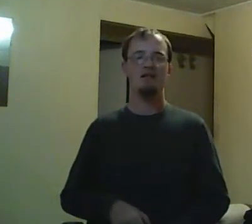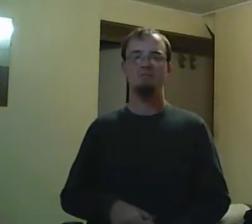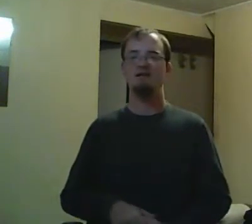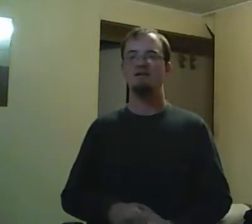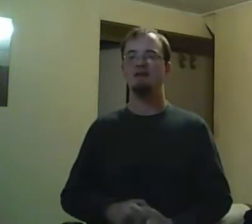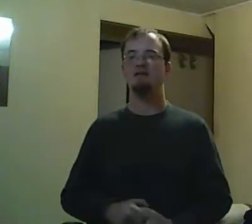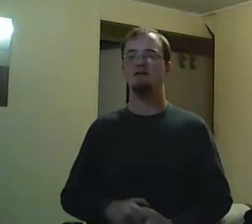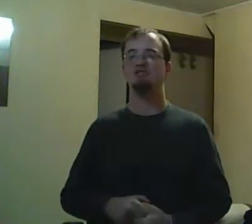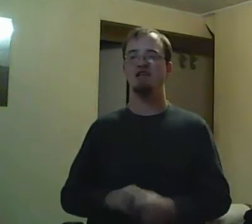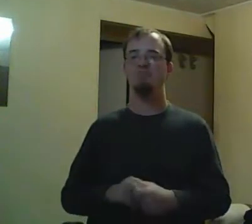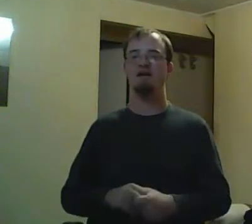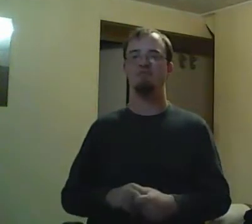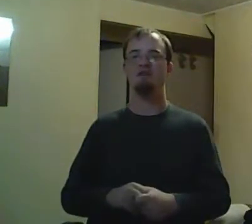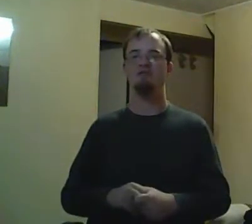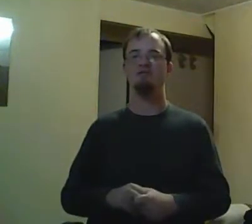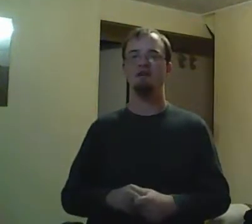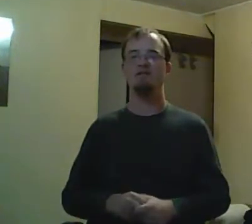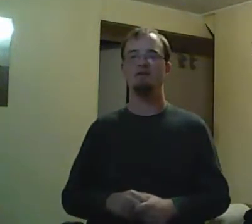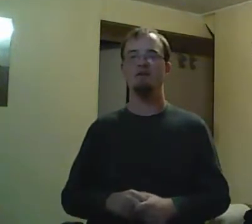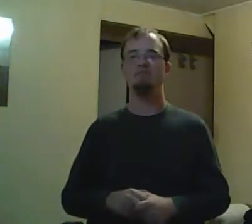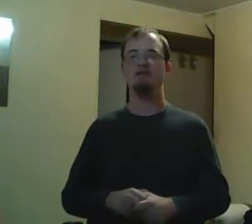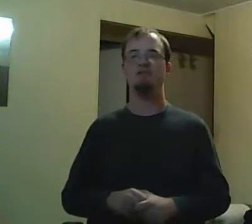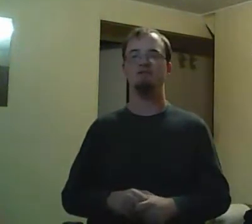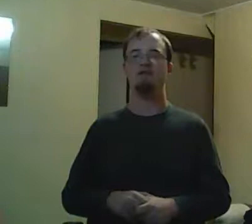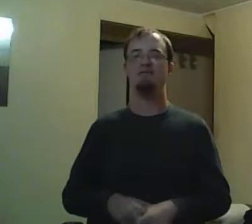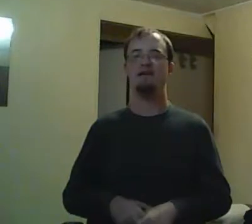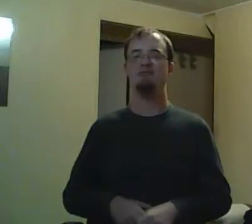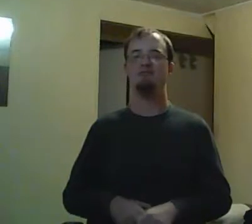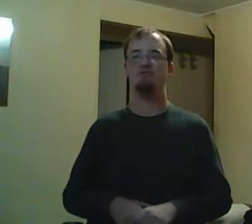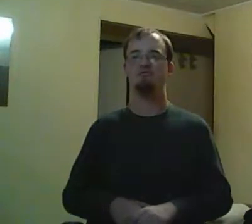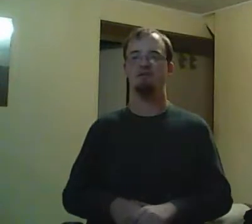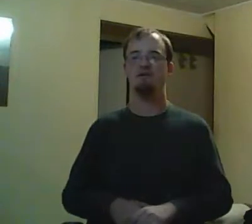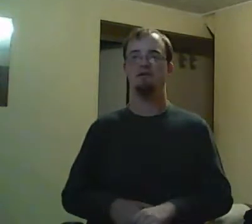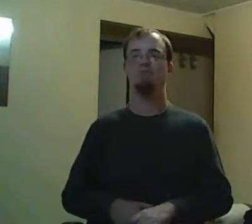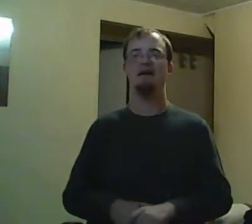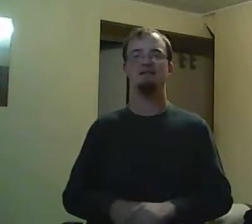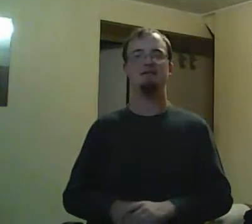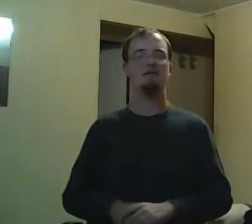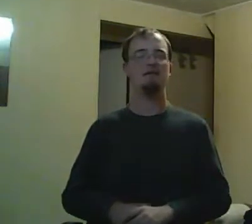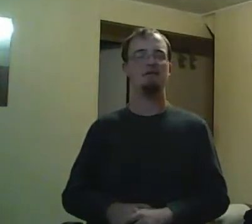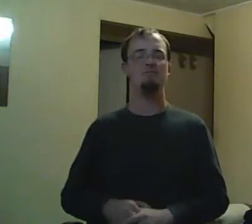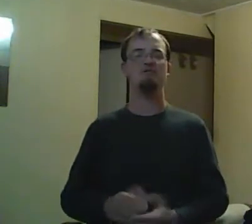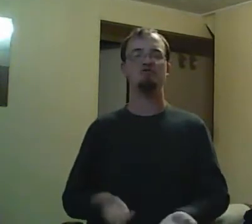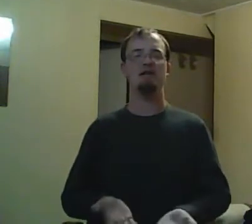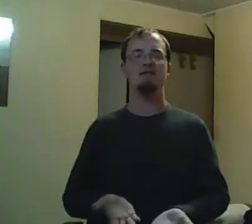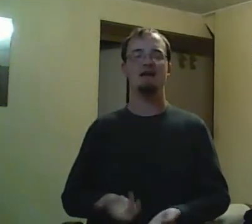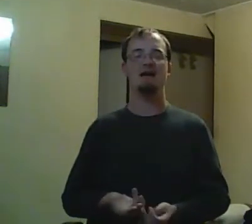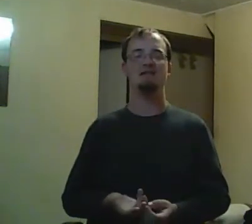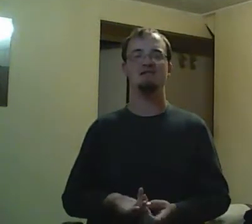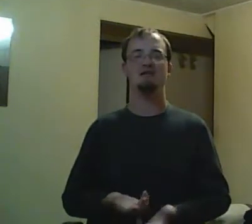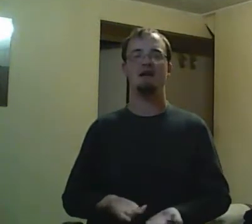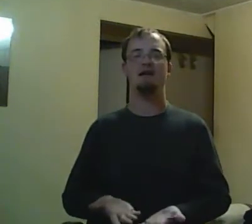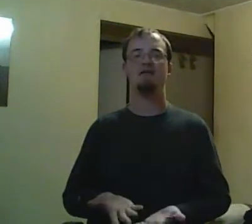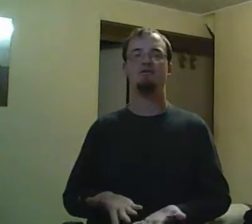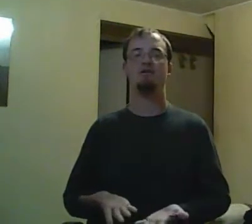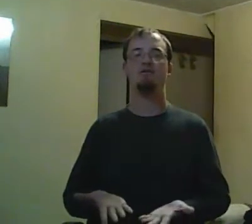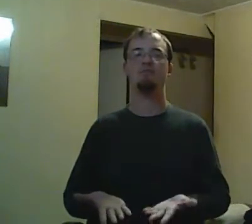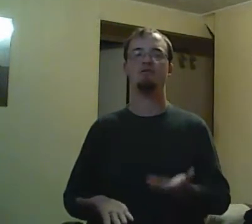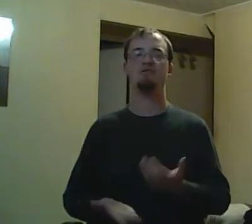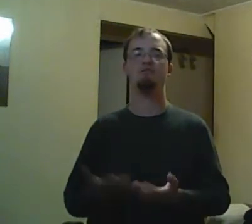Now, the thing I know is that, you know, Rick, I think, had it in his head. I mean, yeah, he retaliated. But I think in Rick's mind, he was like,